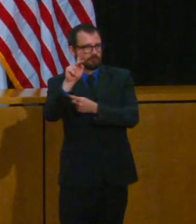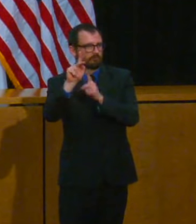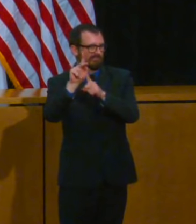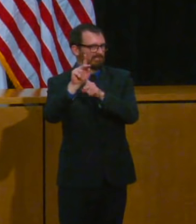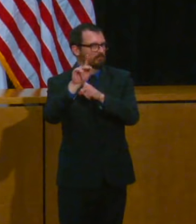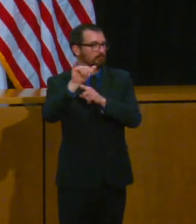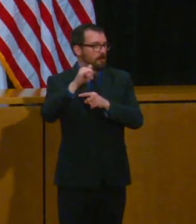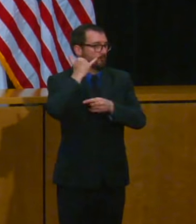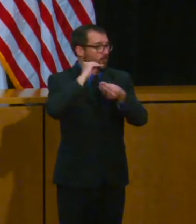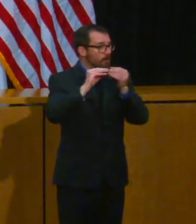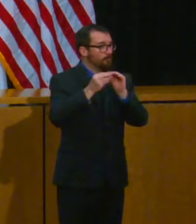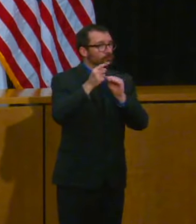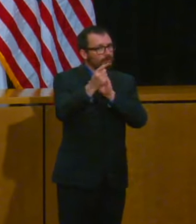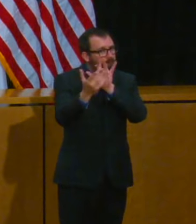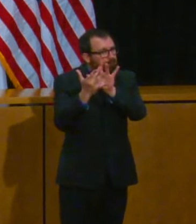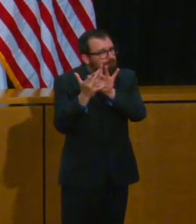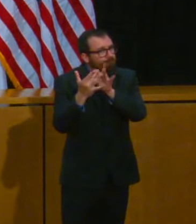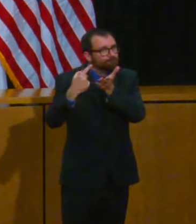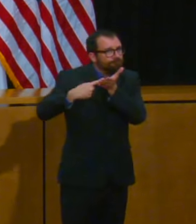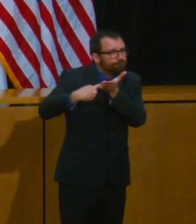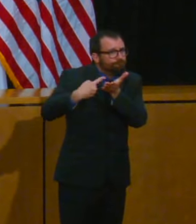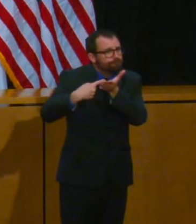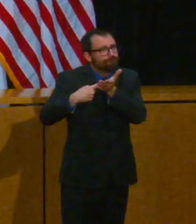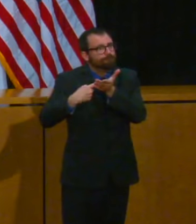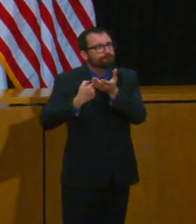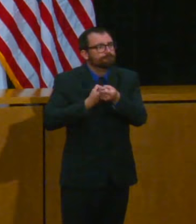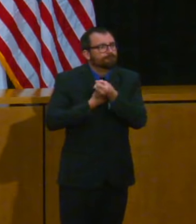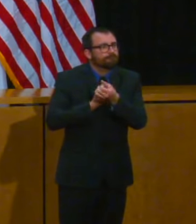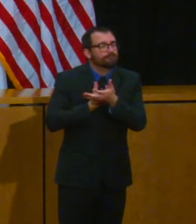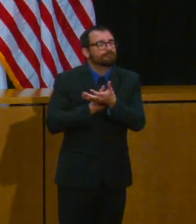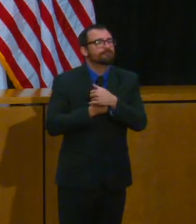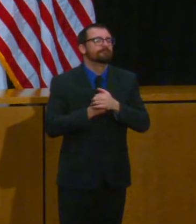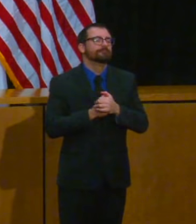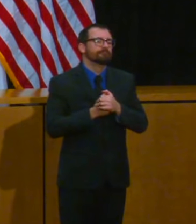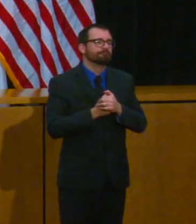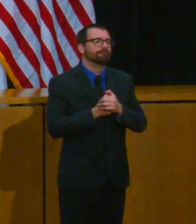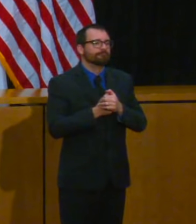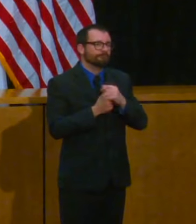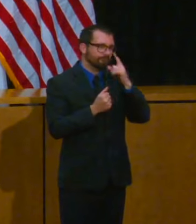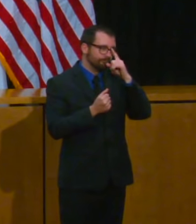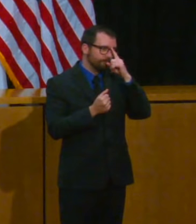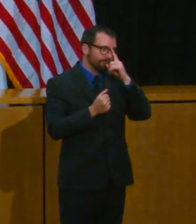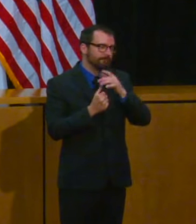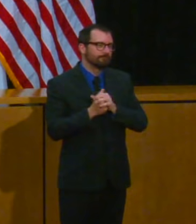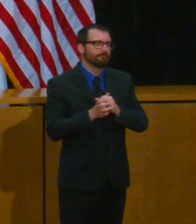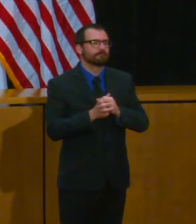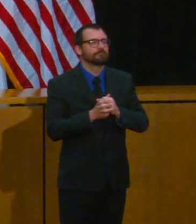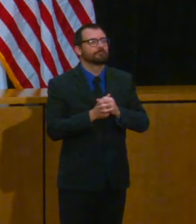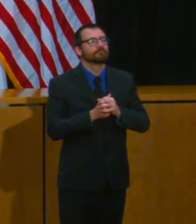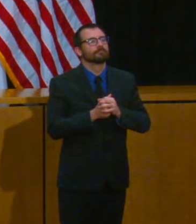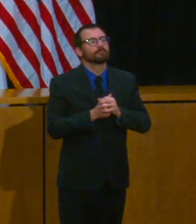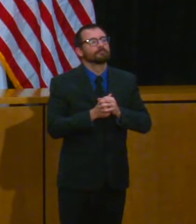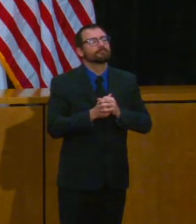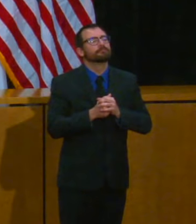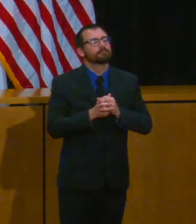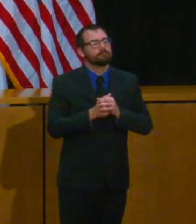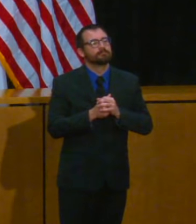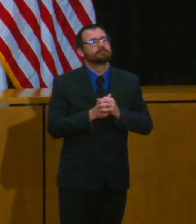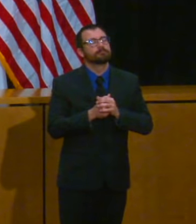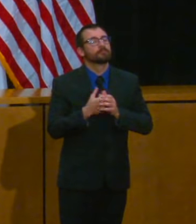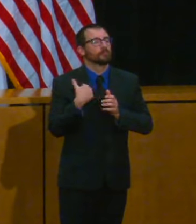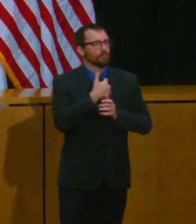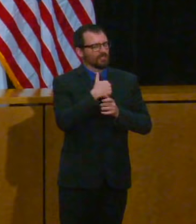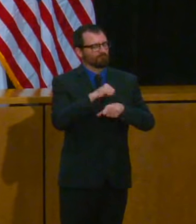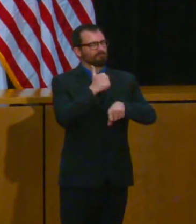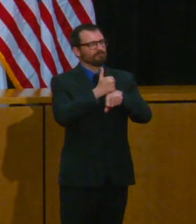to all of us we launched in the Commonwealth the Massachusetts Network of Care a searchable behavioral health directory of